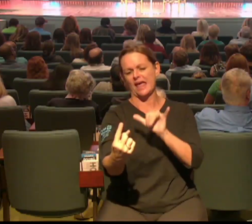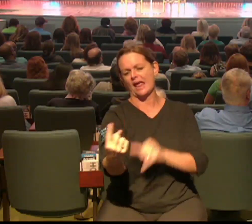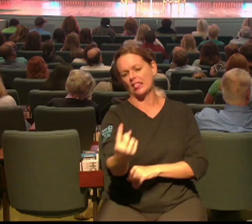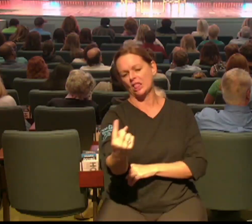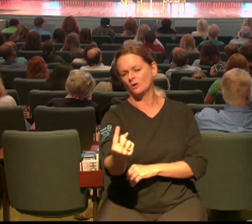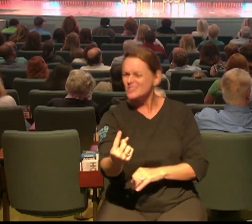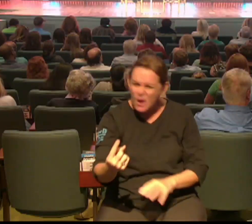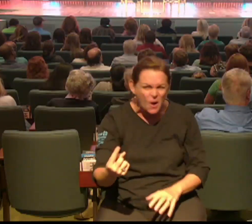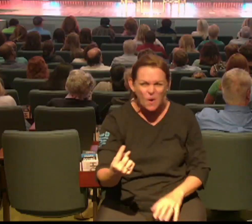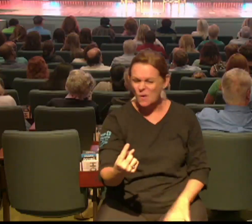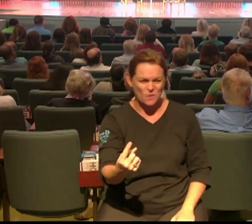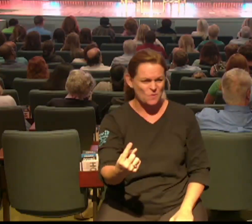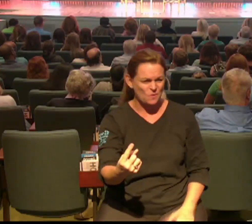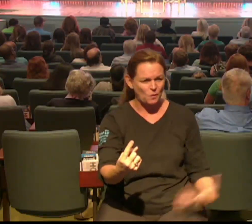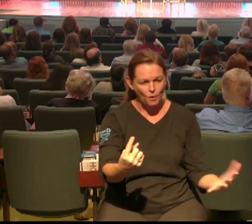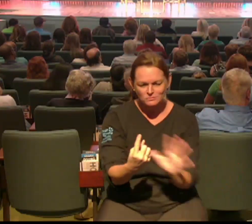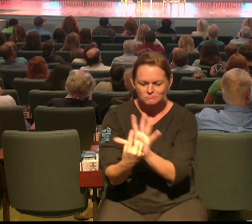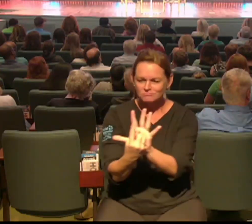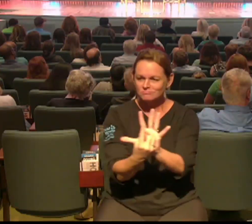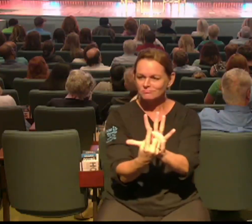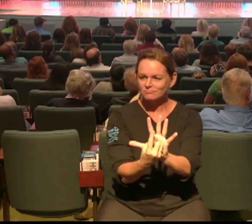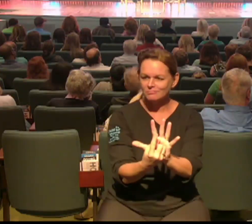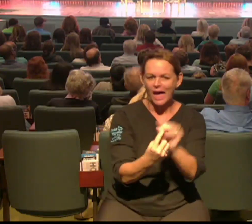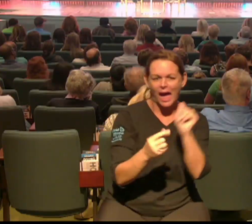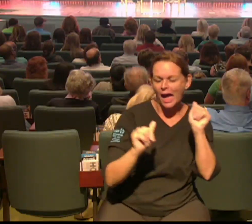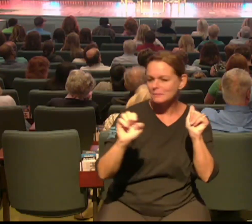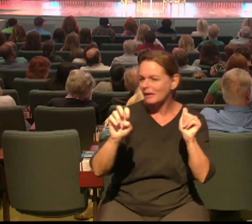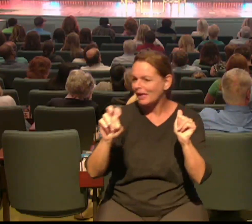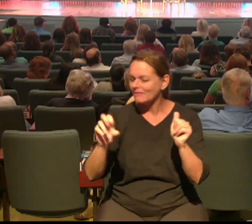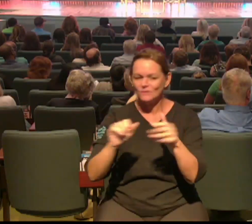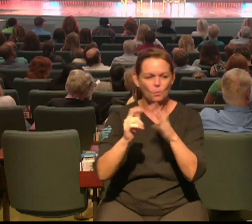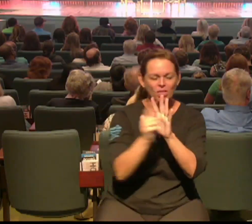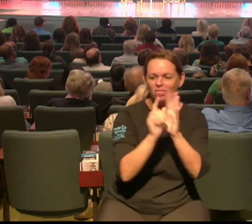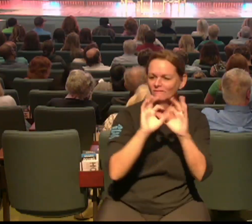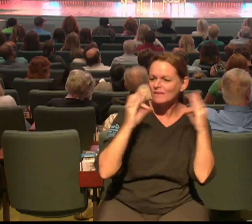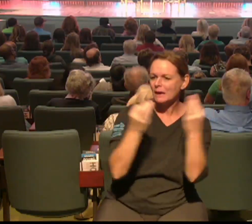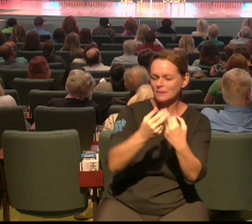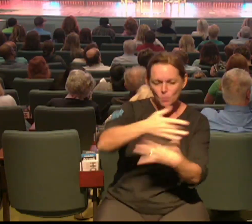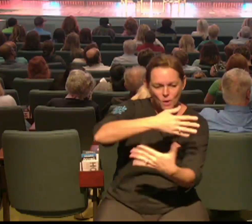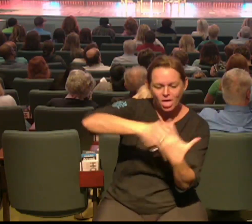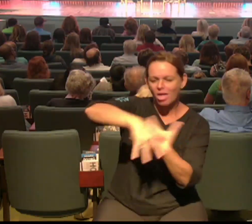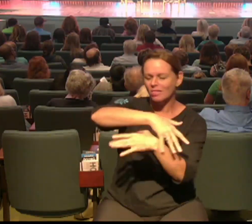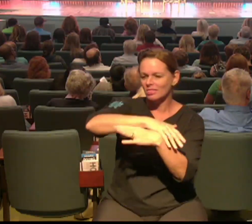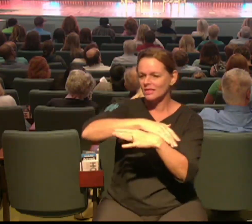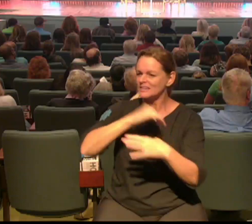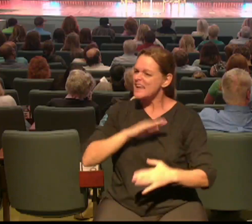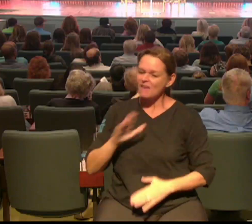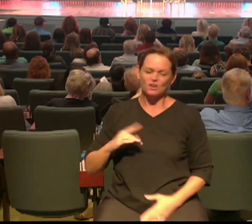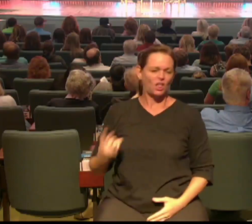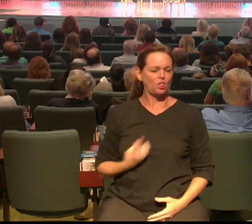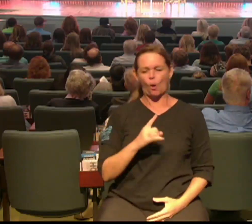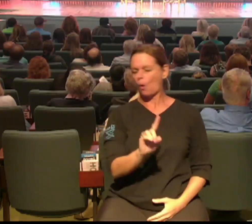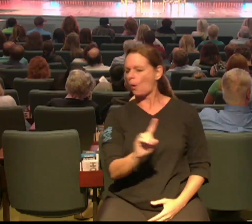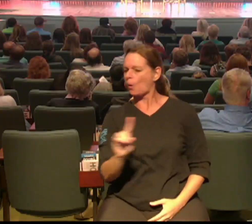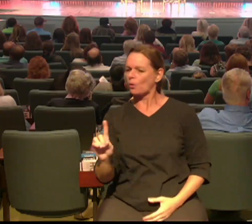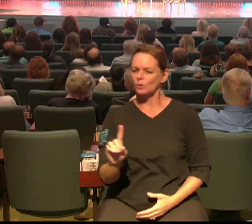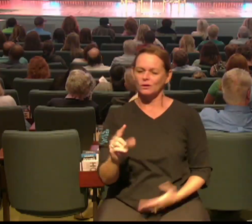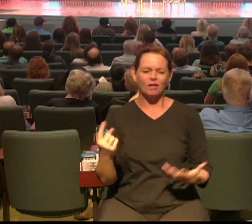alone and I want you to know he never intended you to go fishing alone we're in this together we're in this together like the perfect